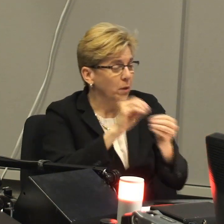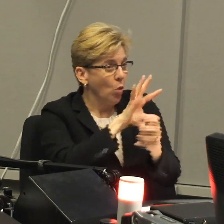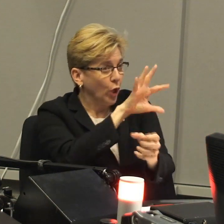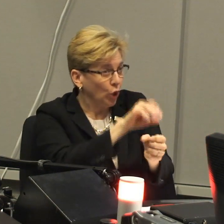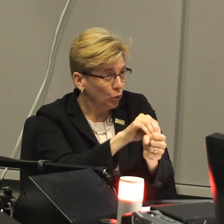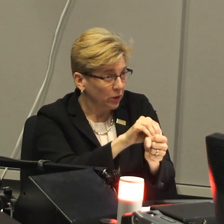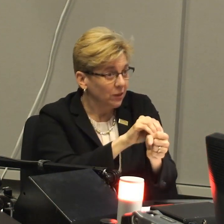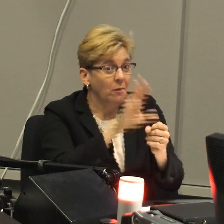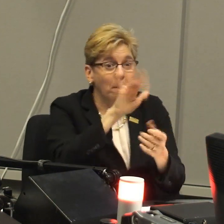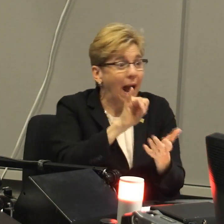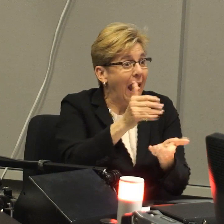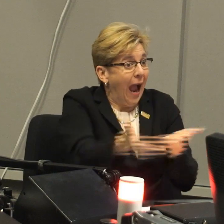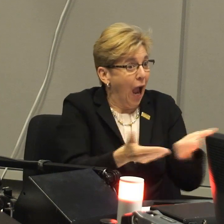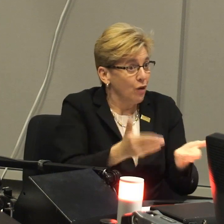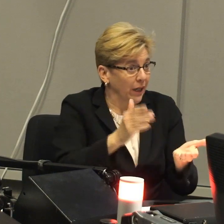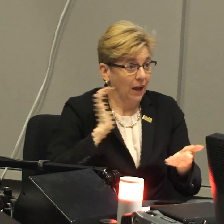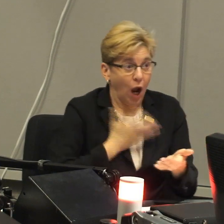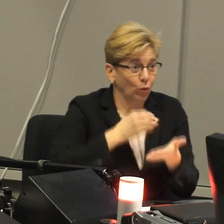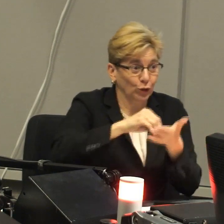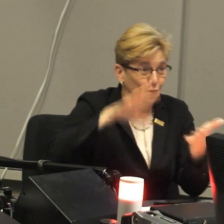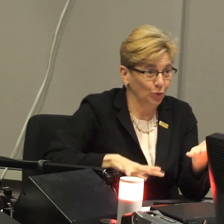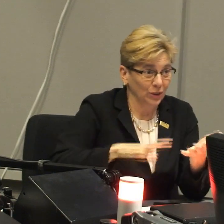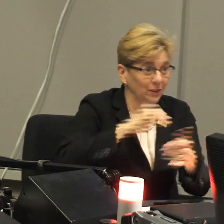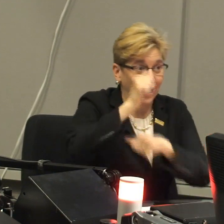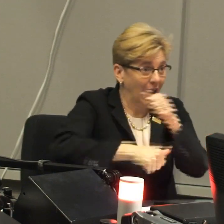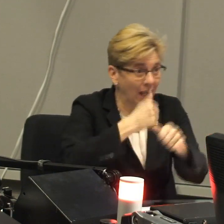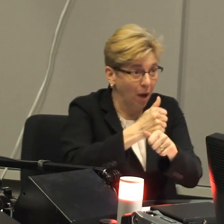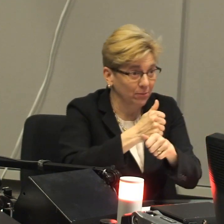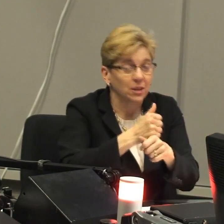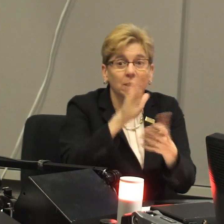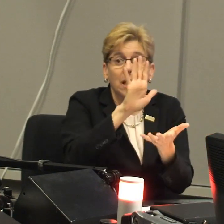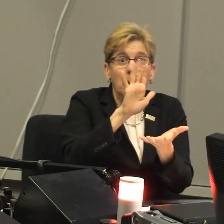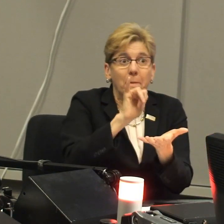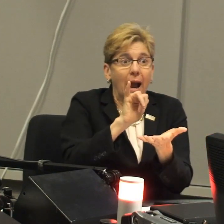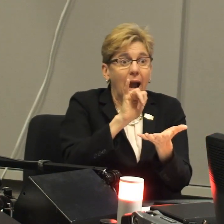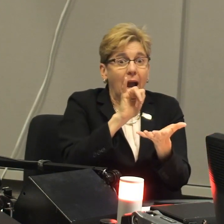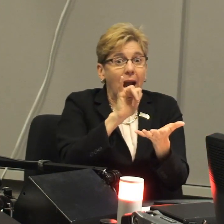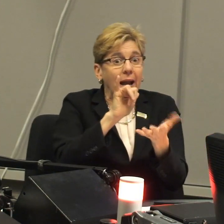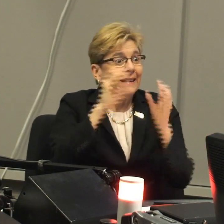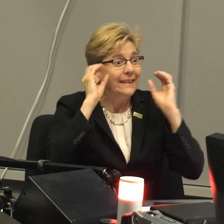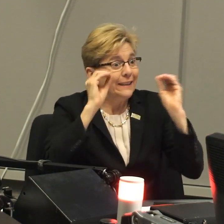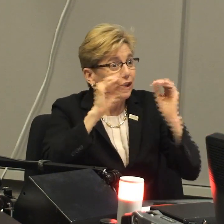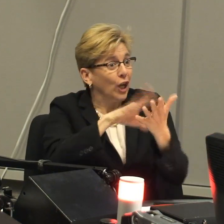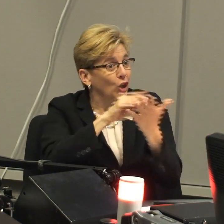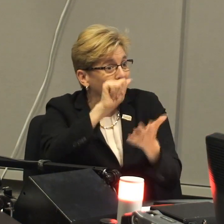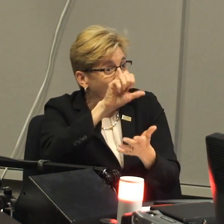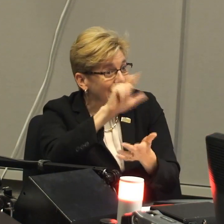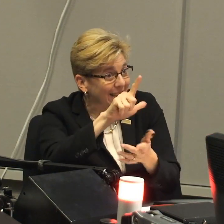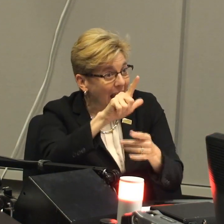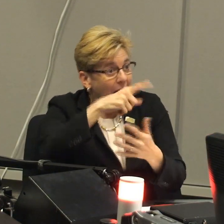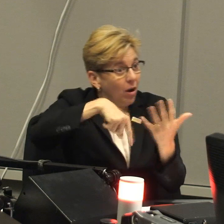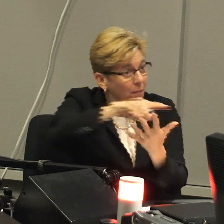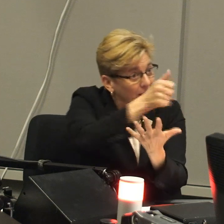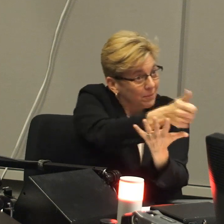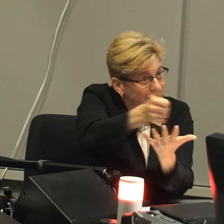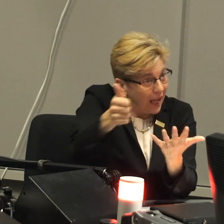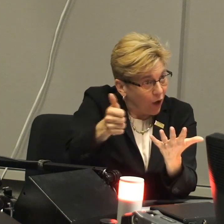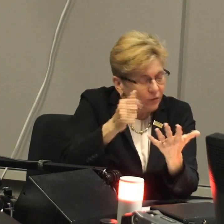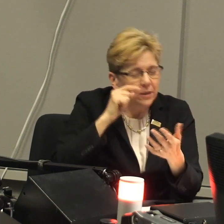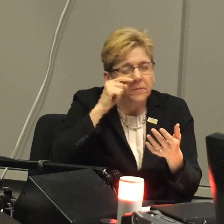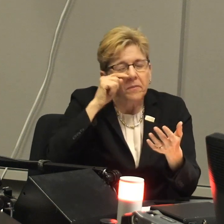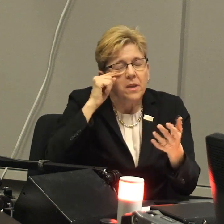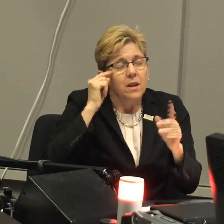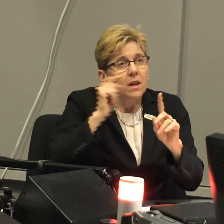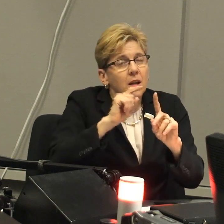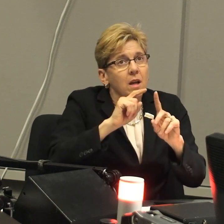deaf people, they can welcome and be more inclusive of our students. Howering our students and our alumni is always a great goal. And us teaching